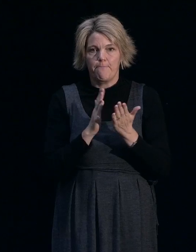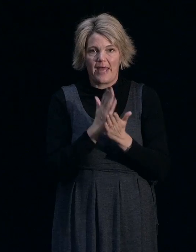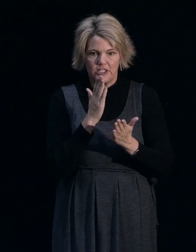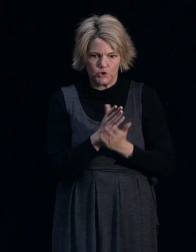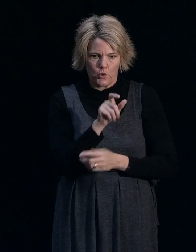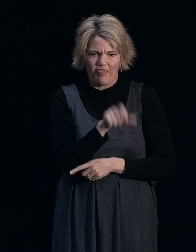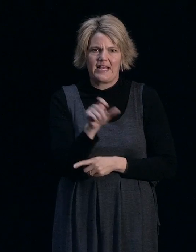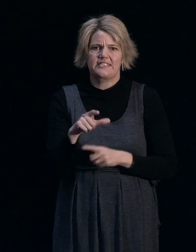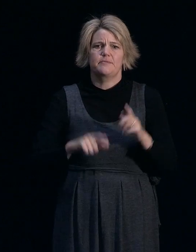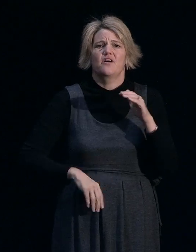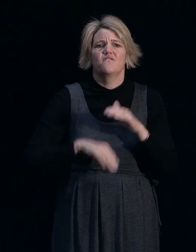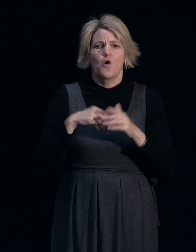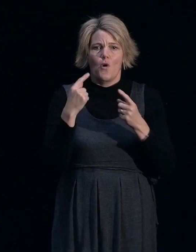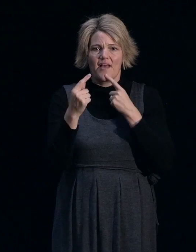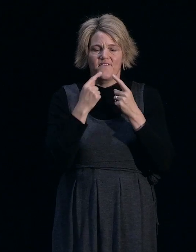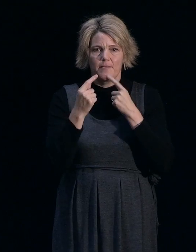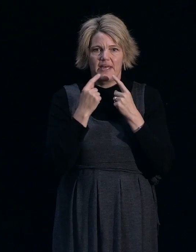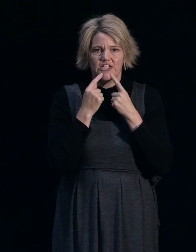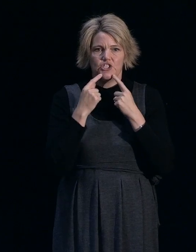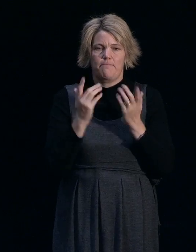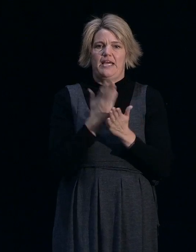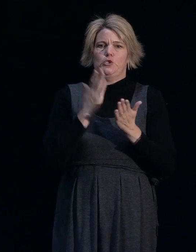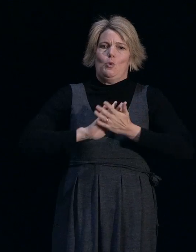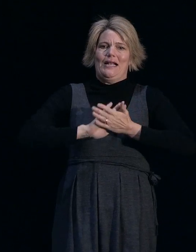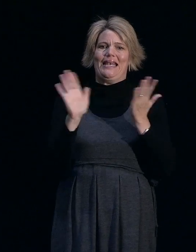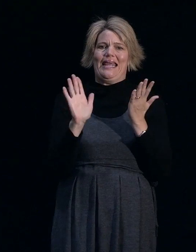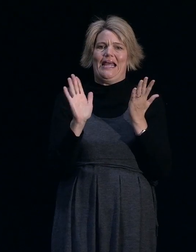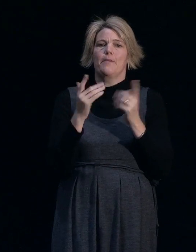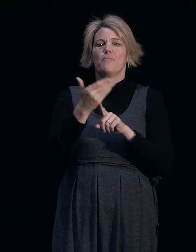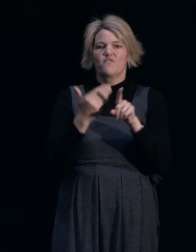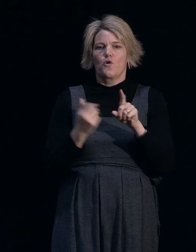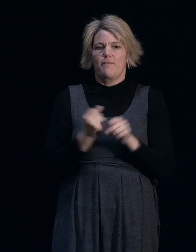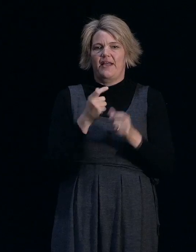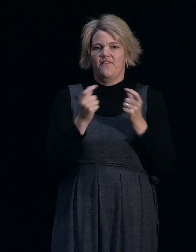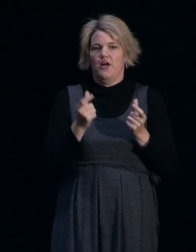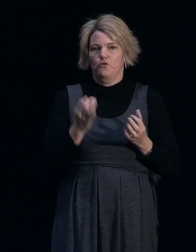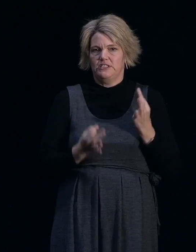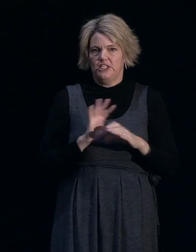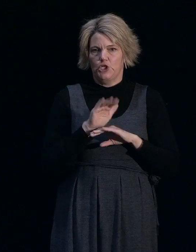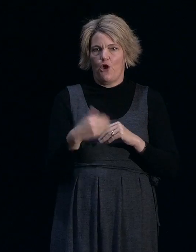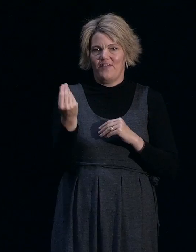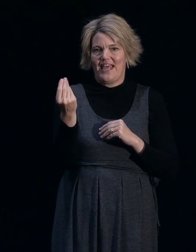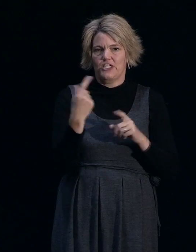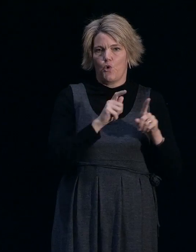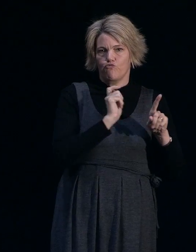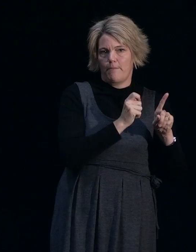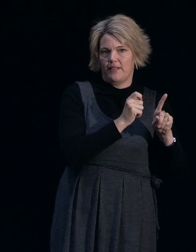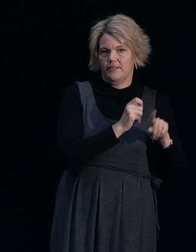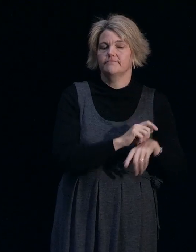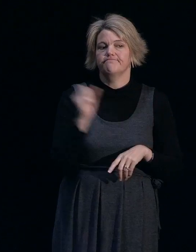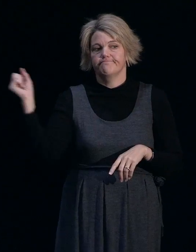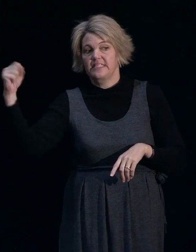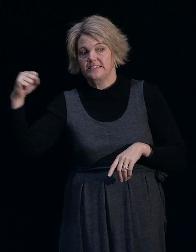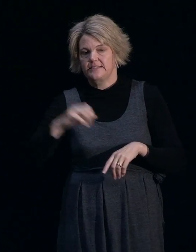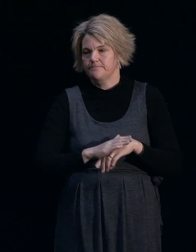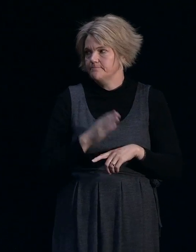really clear decisions about cash settlement and the risks of that offer. Definitely. Thank you. I think I can also add there that